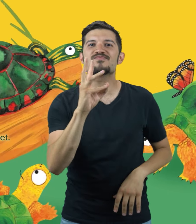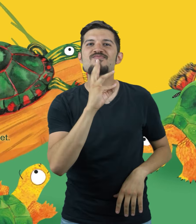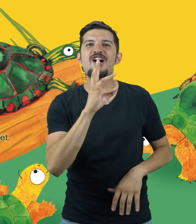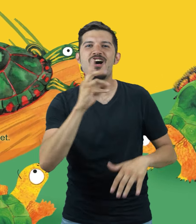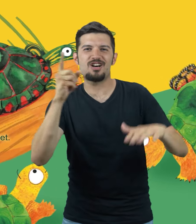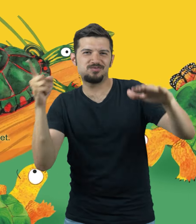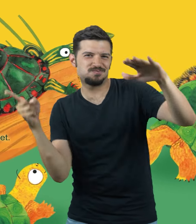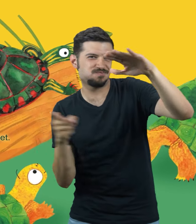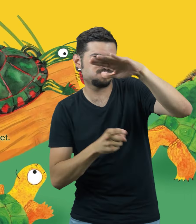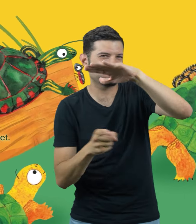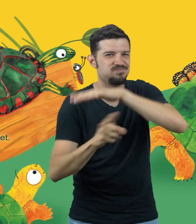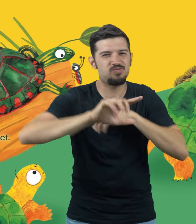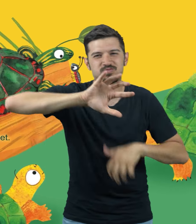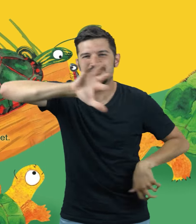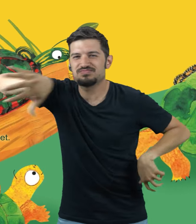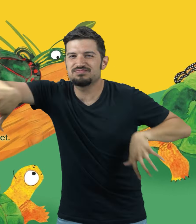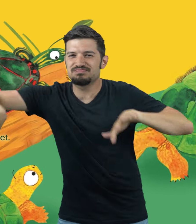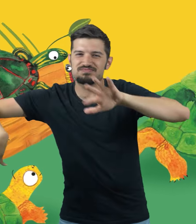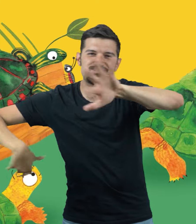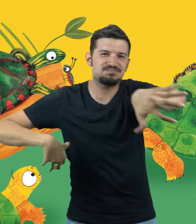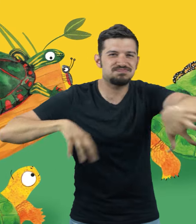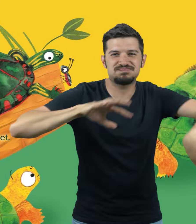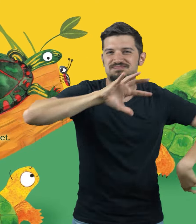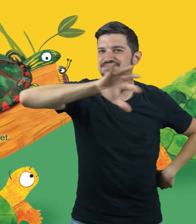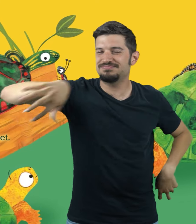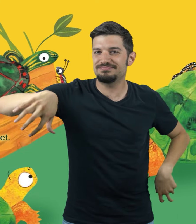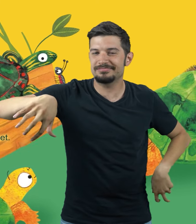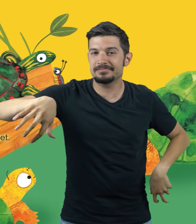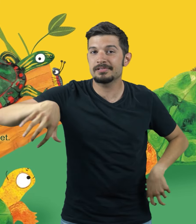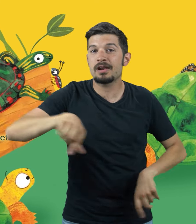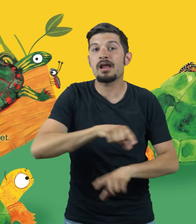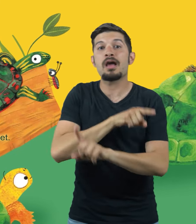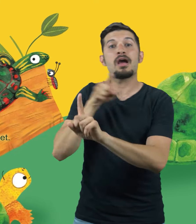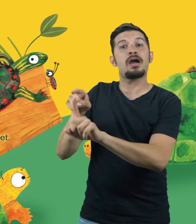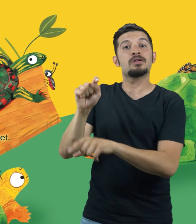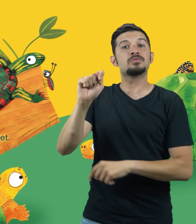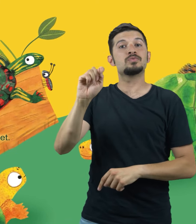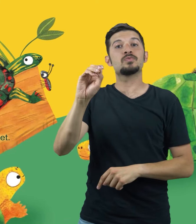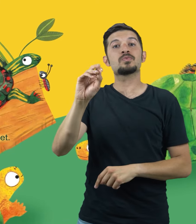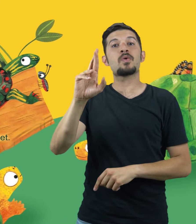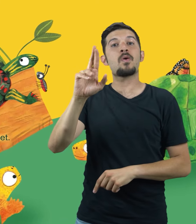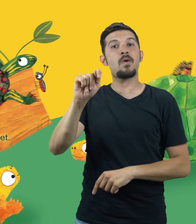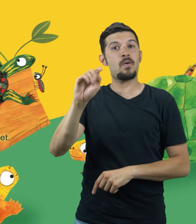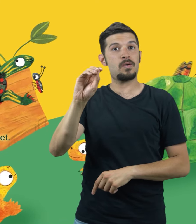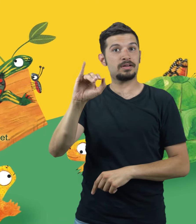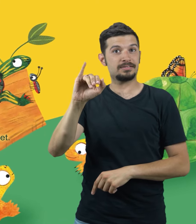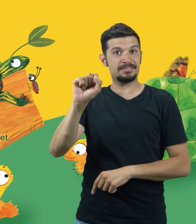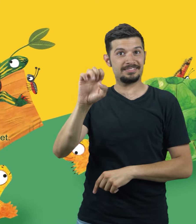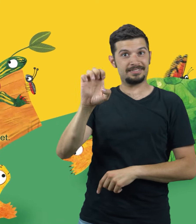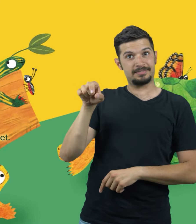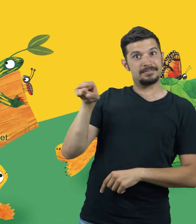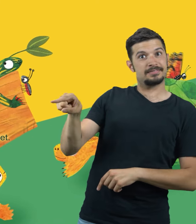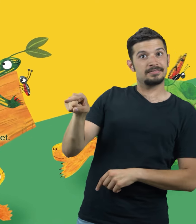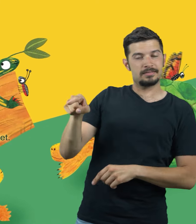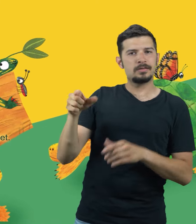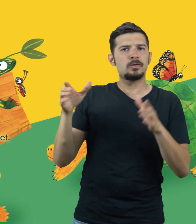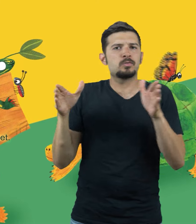webbed feet for swimming, although sea turtles have flippers. Tortoises are land dwellers with short,